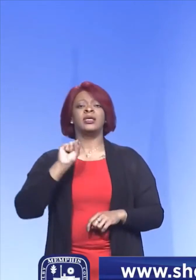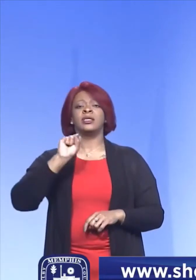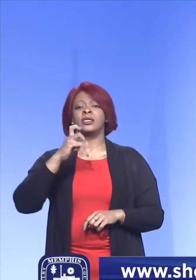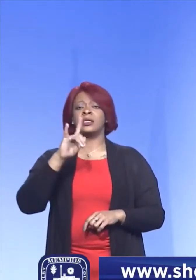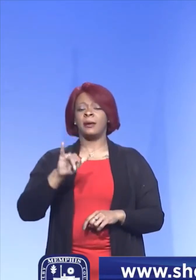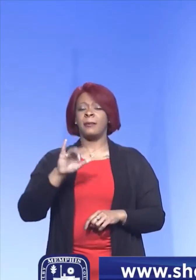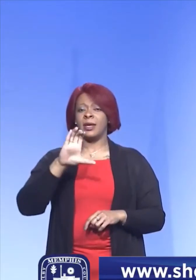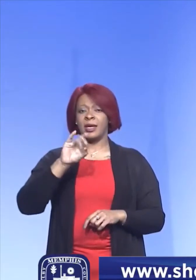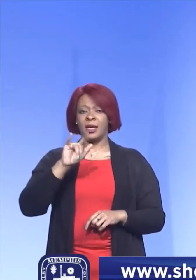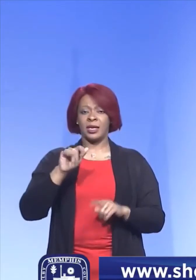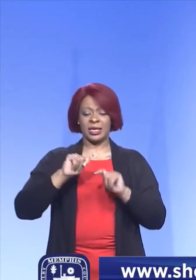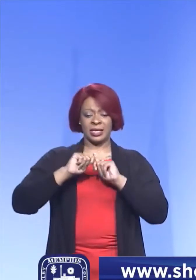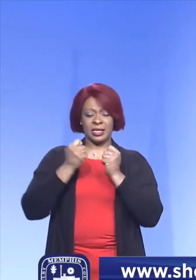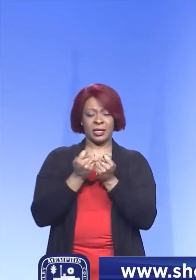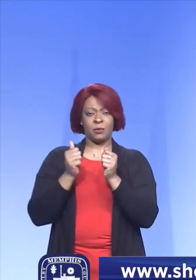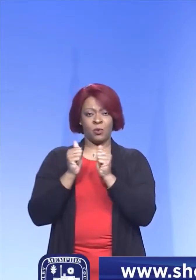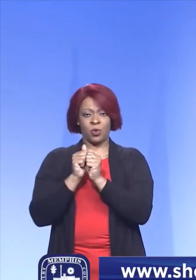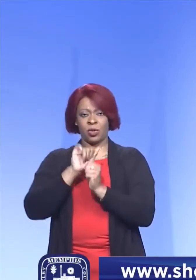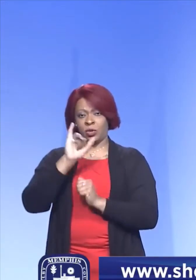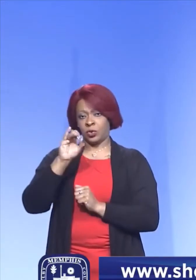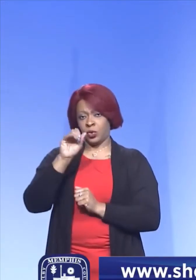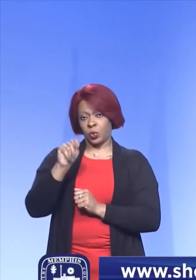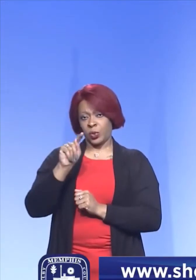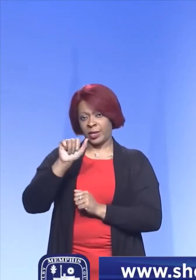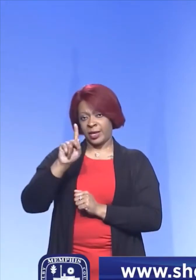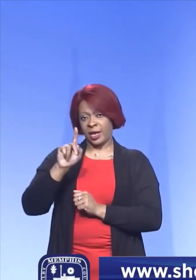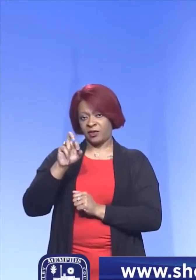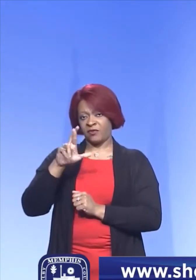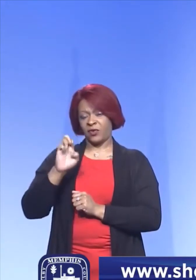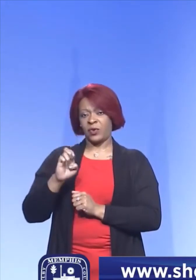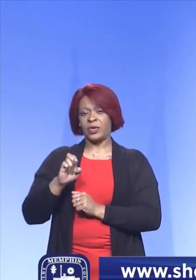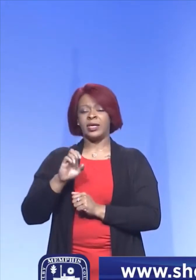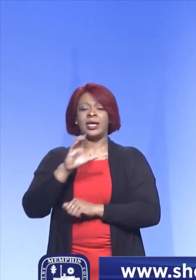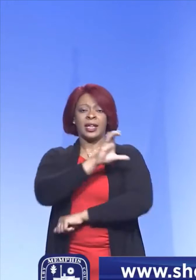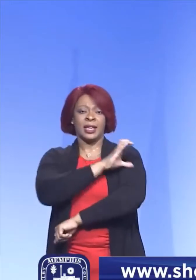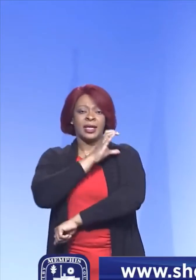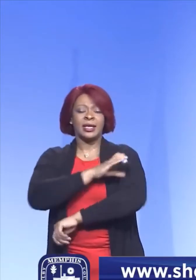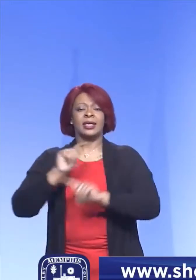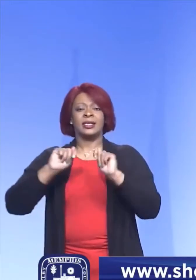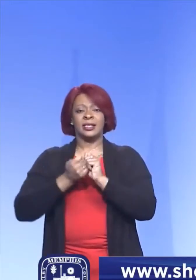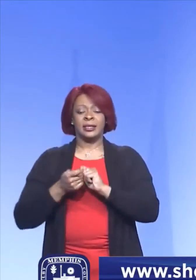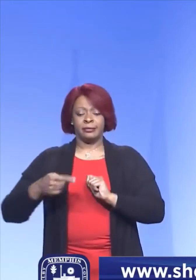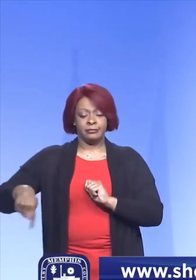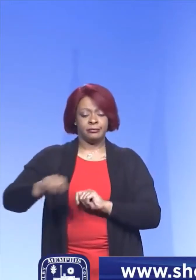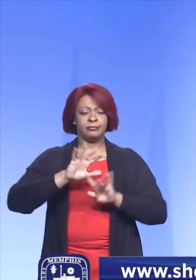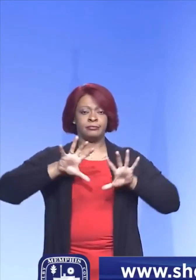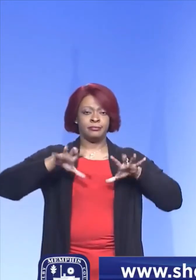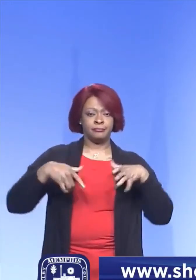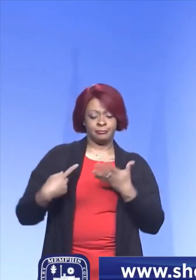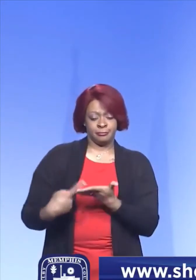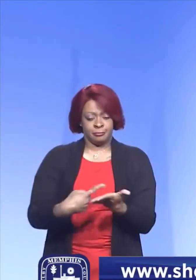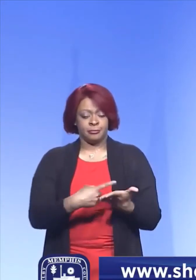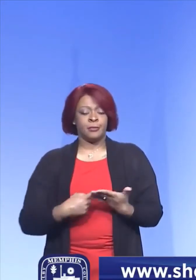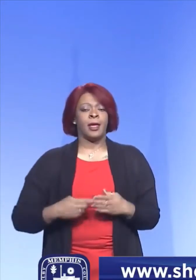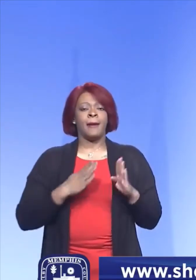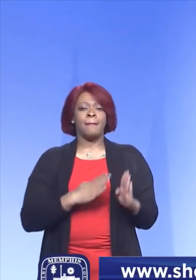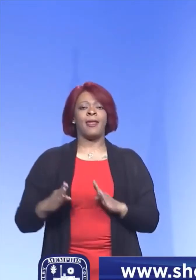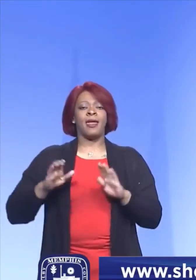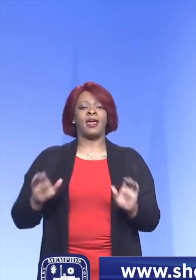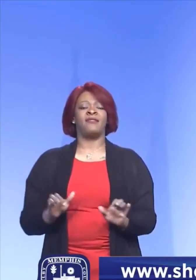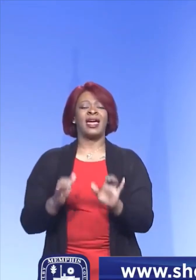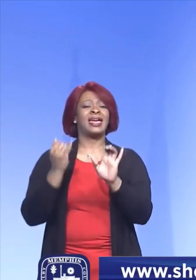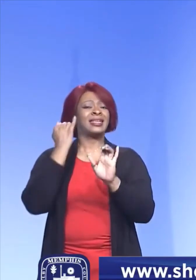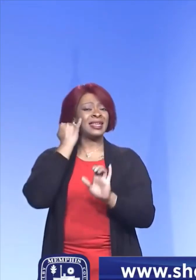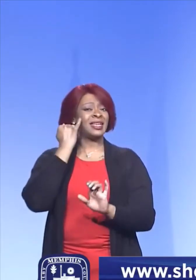team, along with the Joint Task Force clinical team, we have developed a plan of action in the event